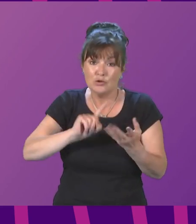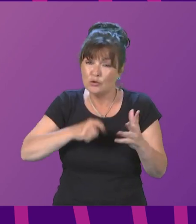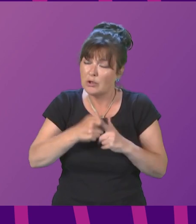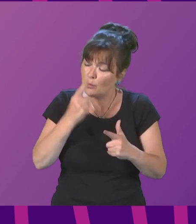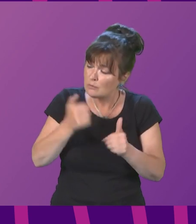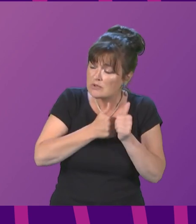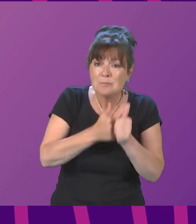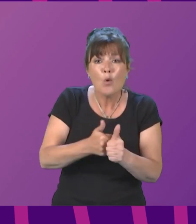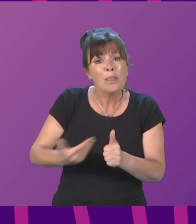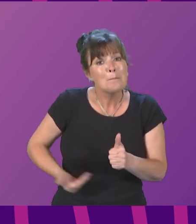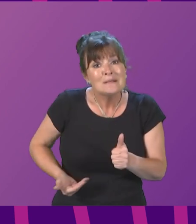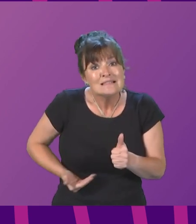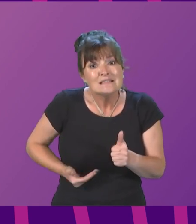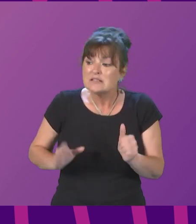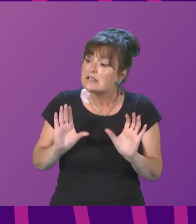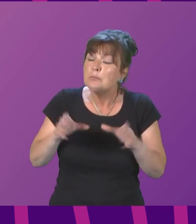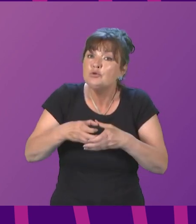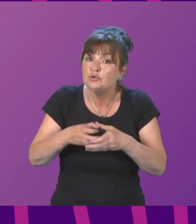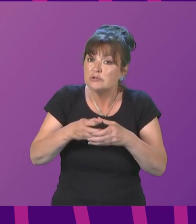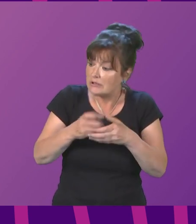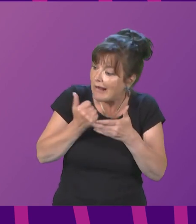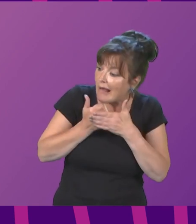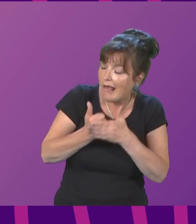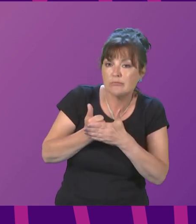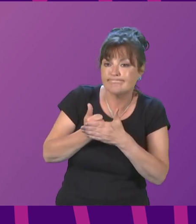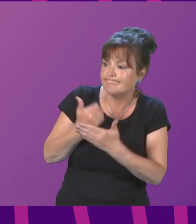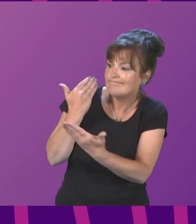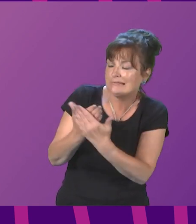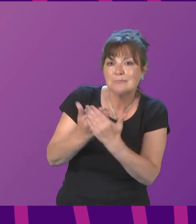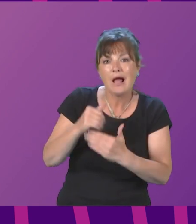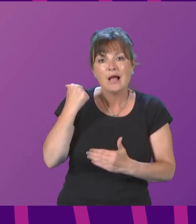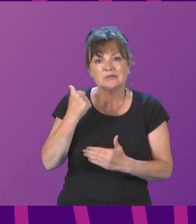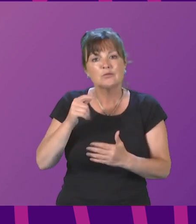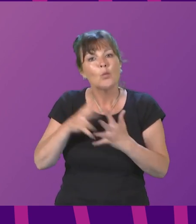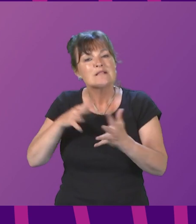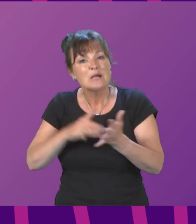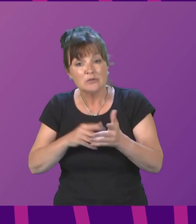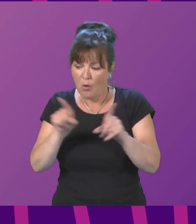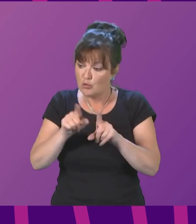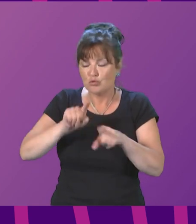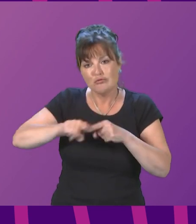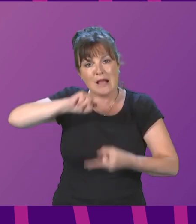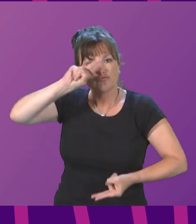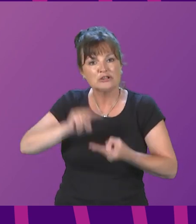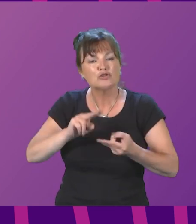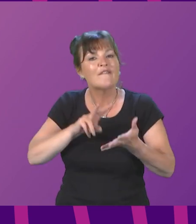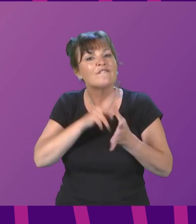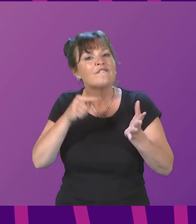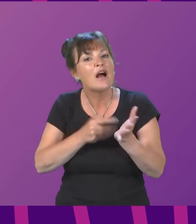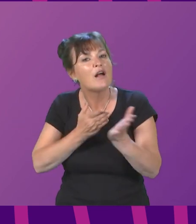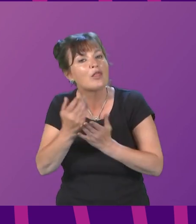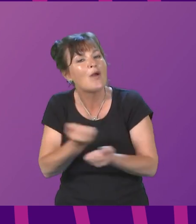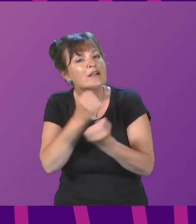demands to the UK government for, amongst other measures, an energy price freeze and a reduction of VAT on energy bills.